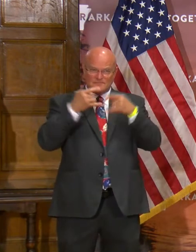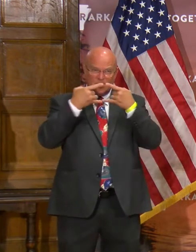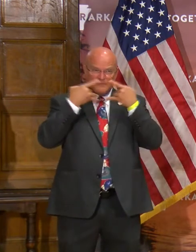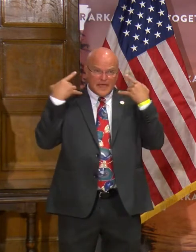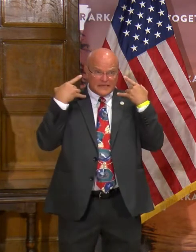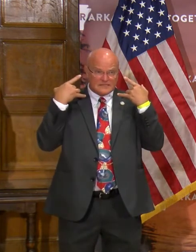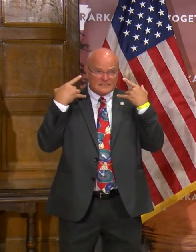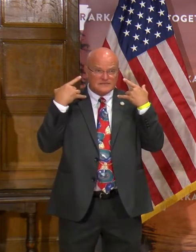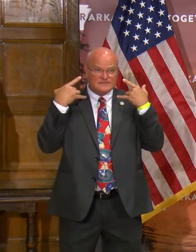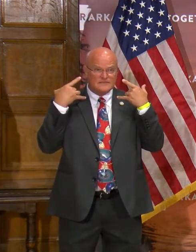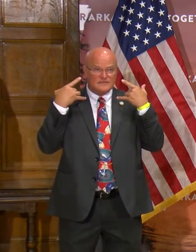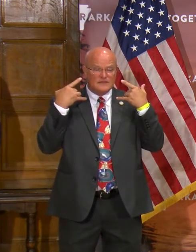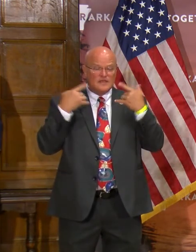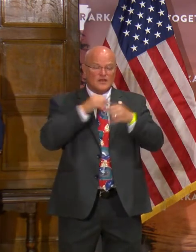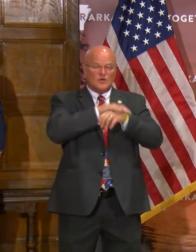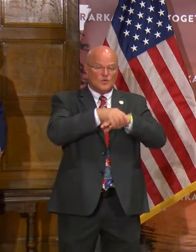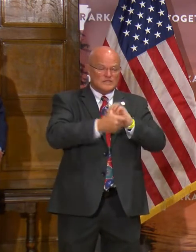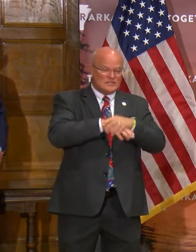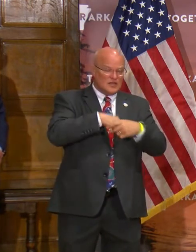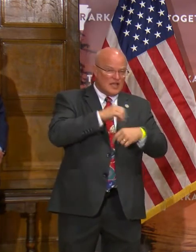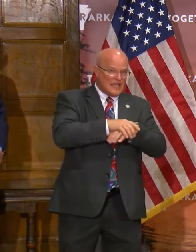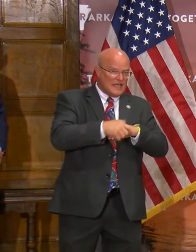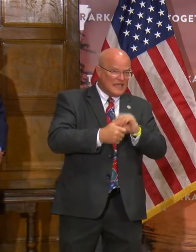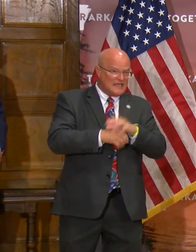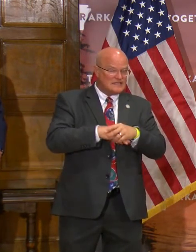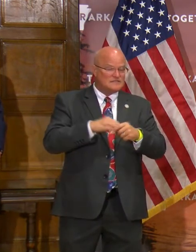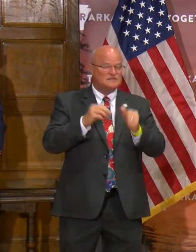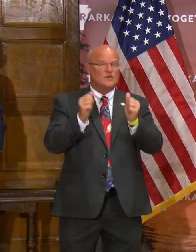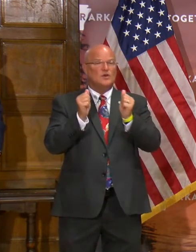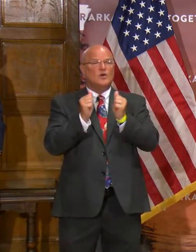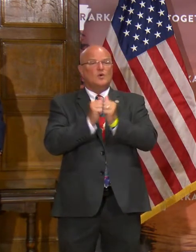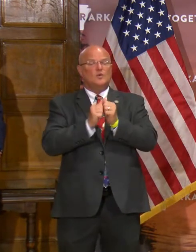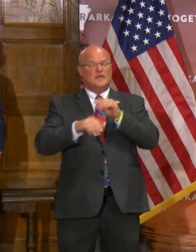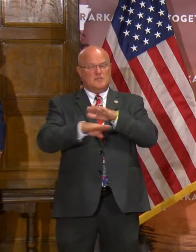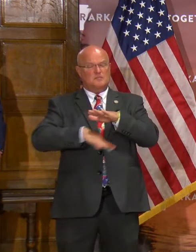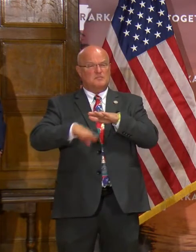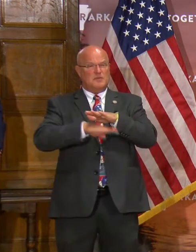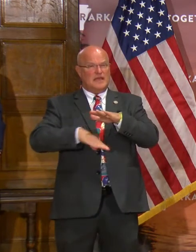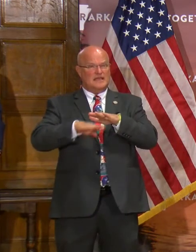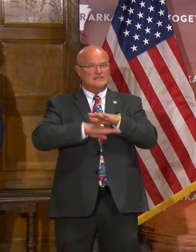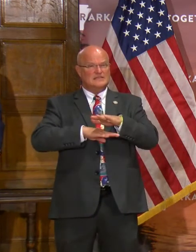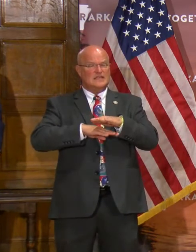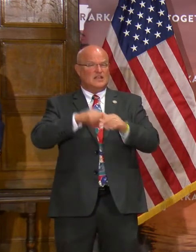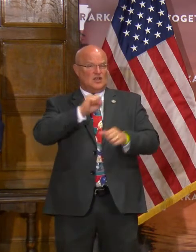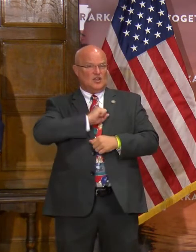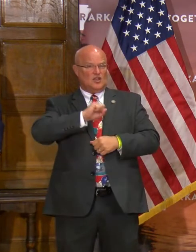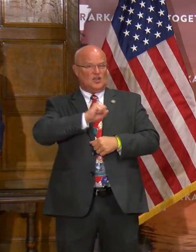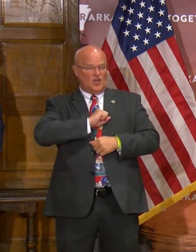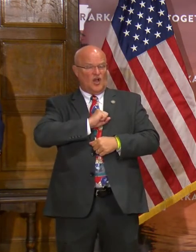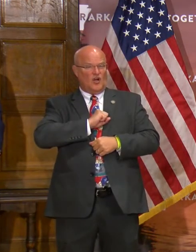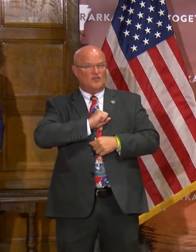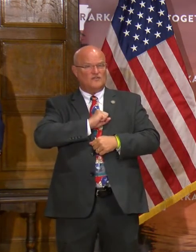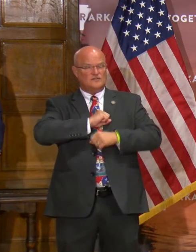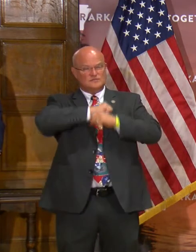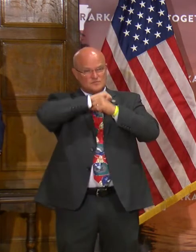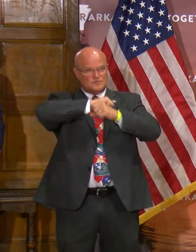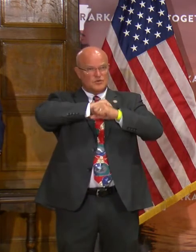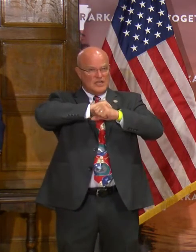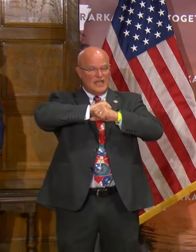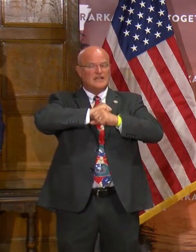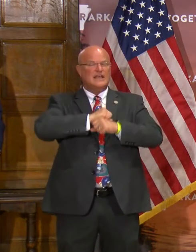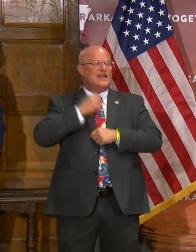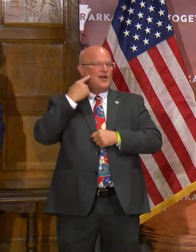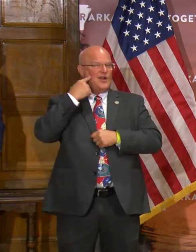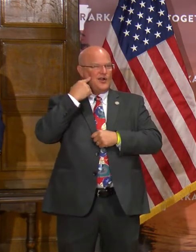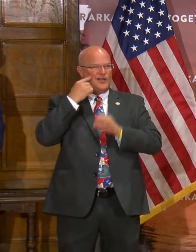face coverings, with sanitation, with basic cough hygiene, those little things that we have heard so